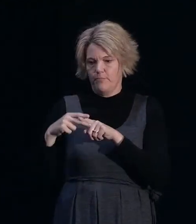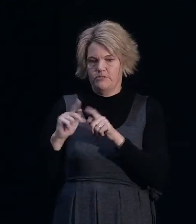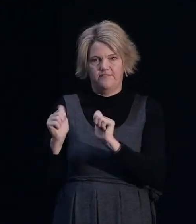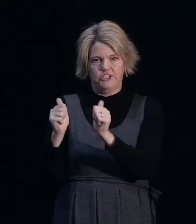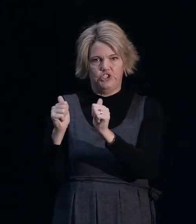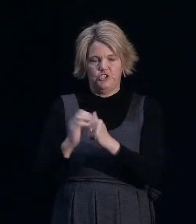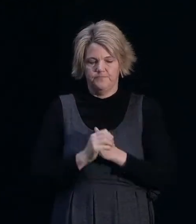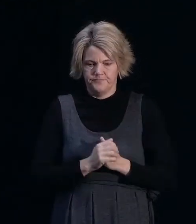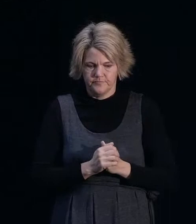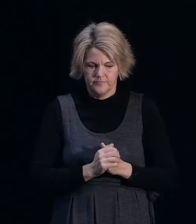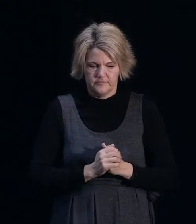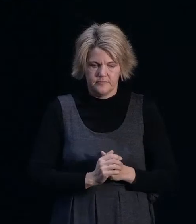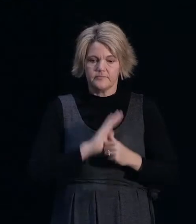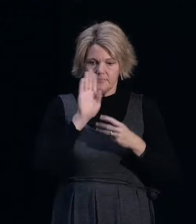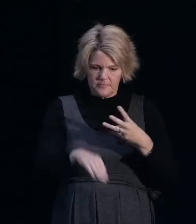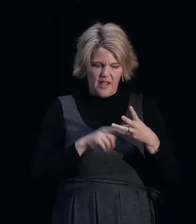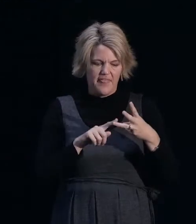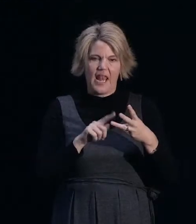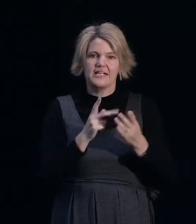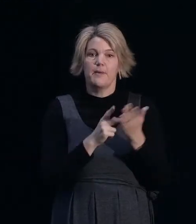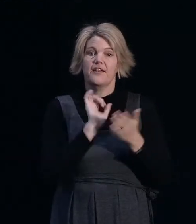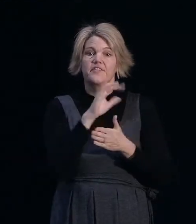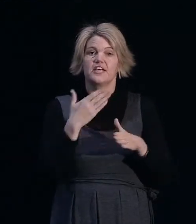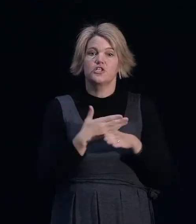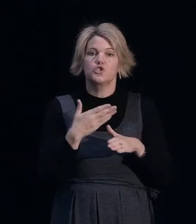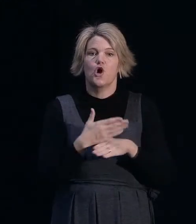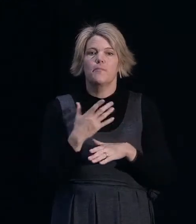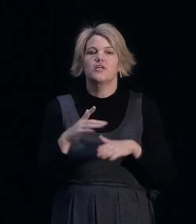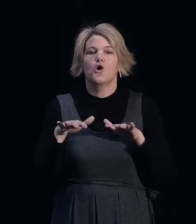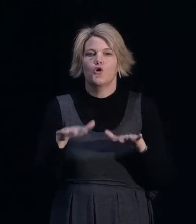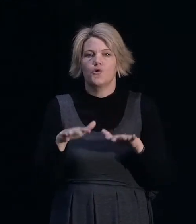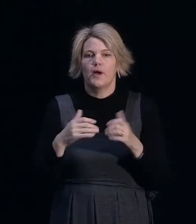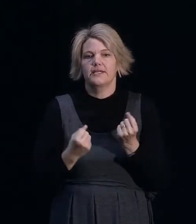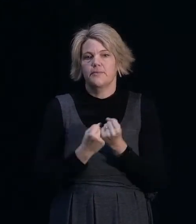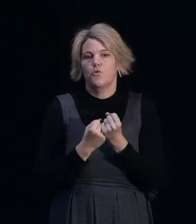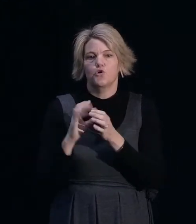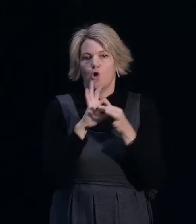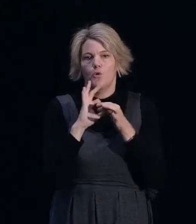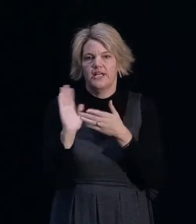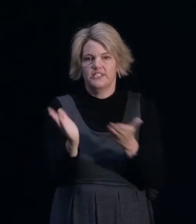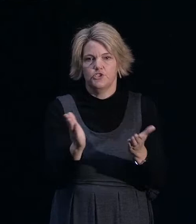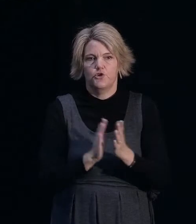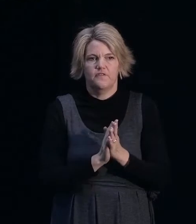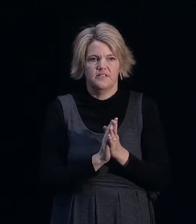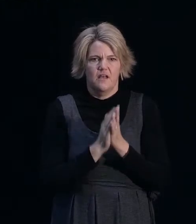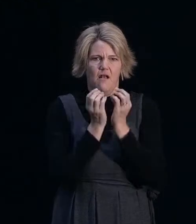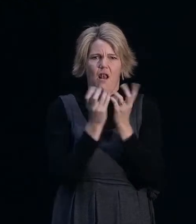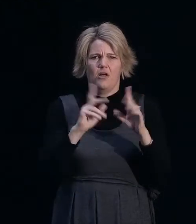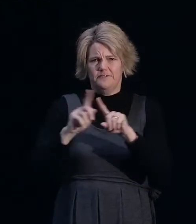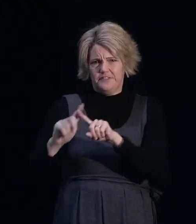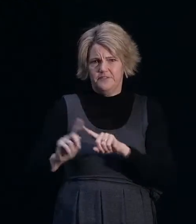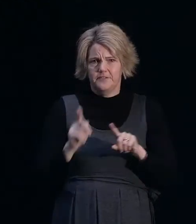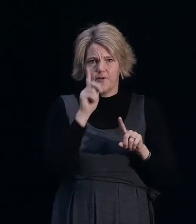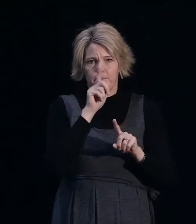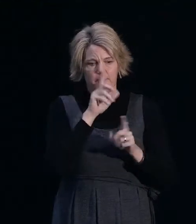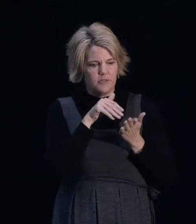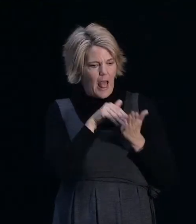And then the other key and third component of the service is just the Earthquake Support Coordination Service. A whole bunch of dedicated people to help guide people